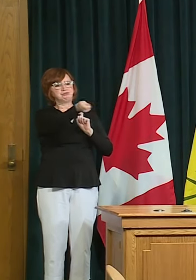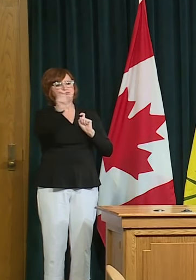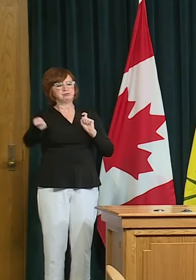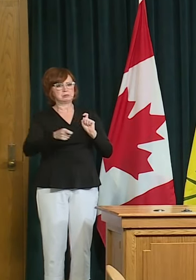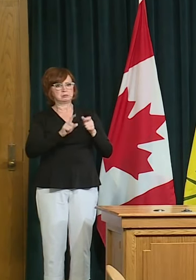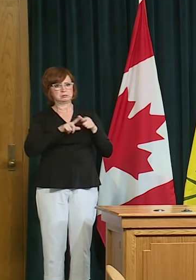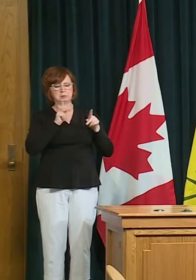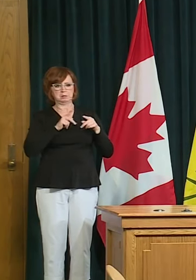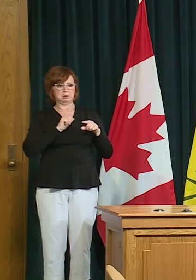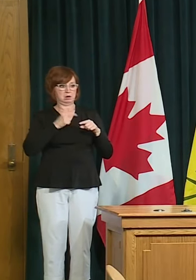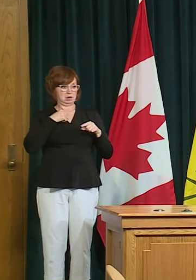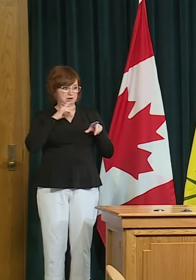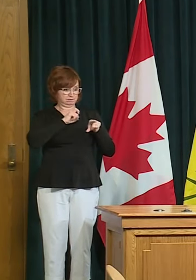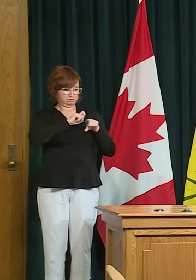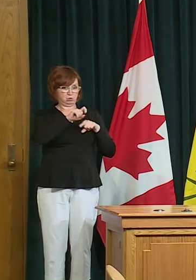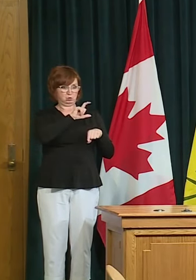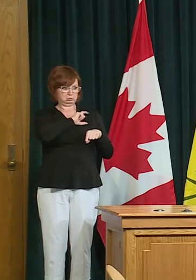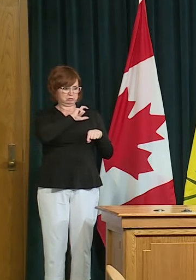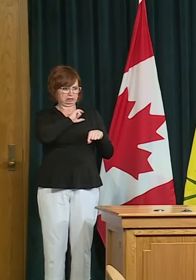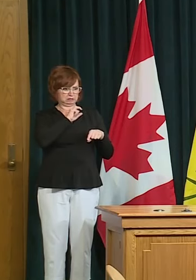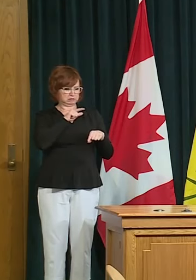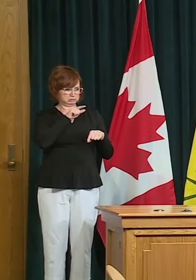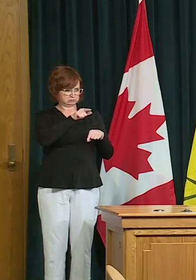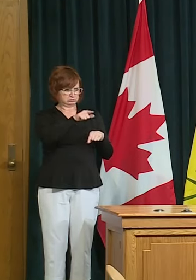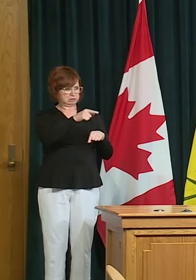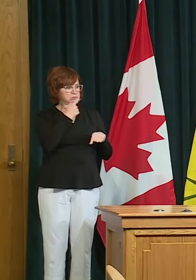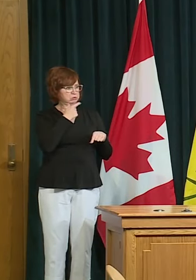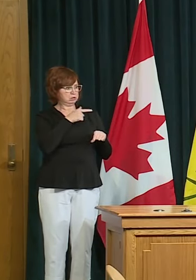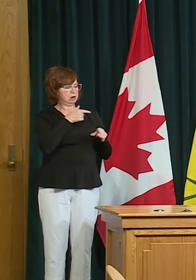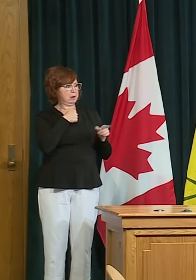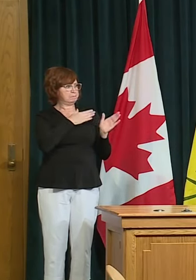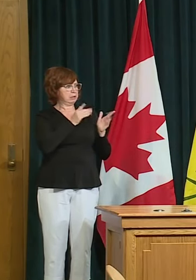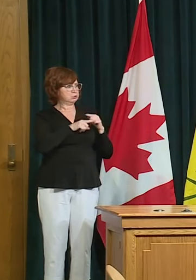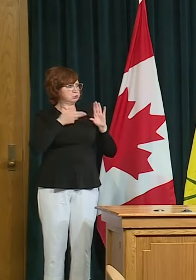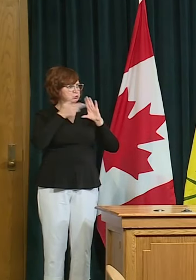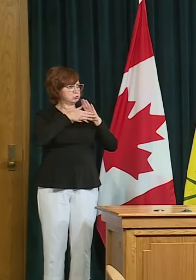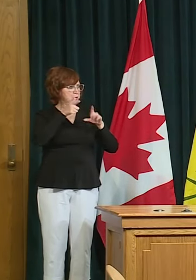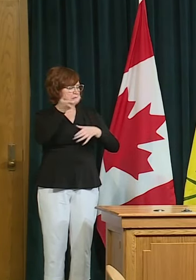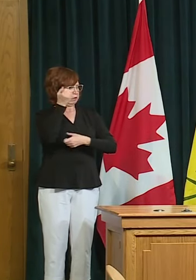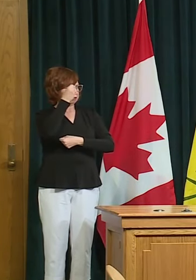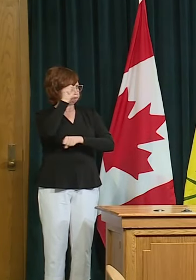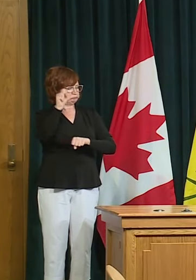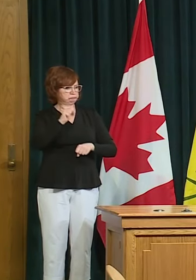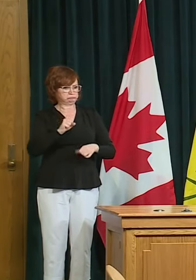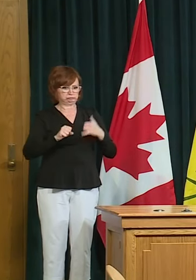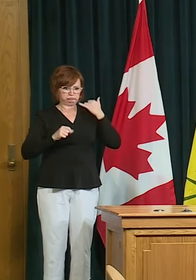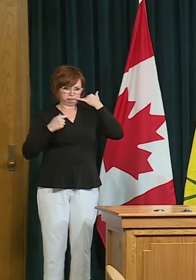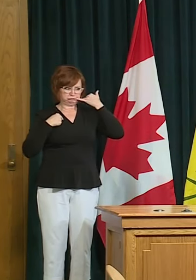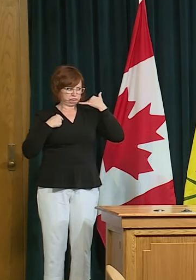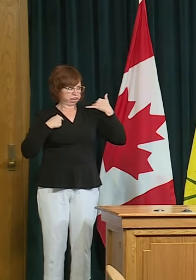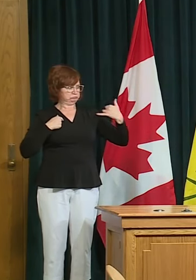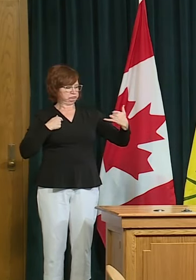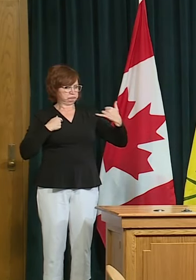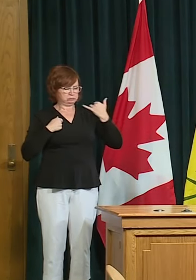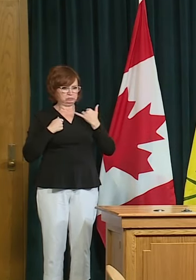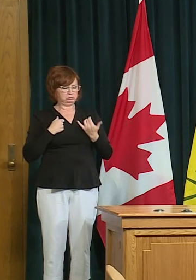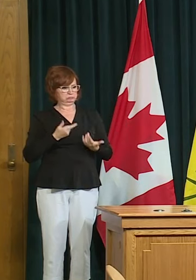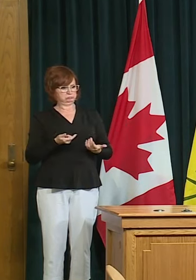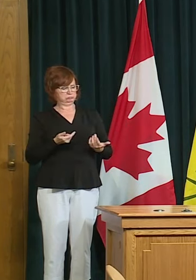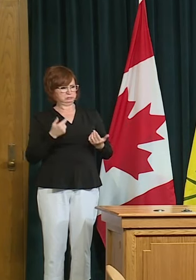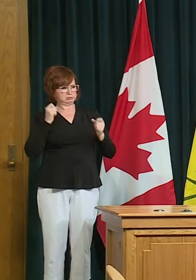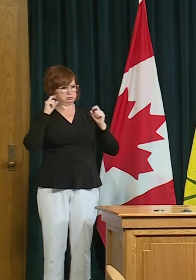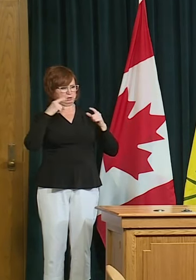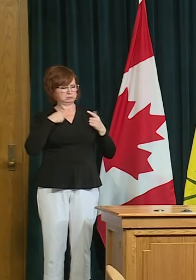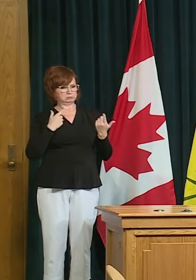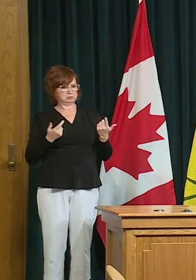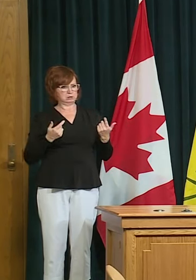rallies um so how does this work if at all from an enforcement standpoint and if these rallies are going to continue can you maybe